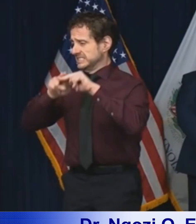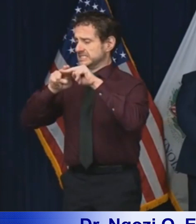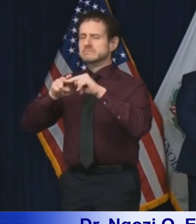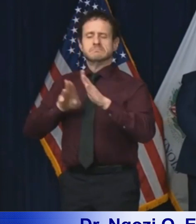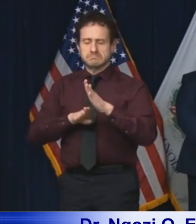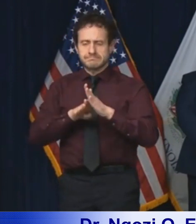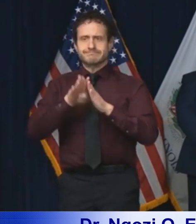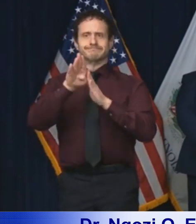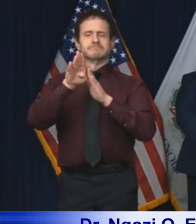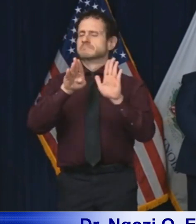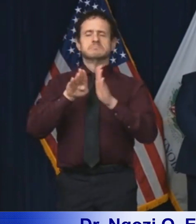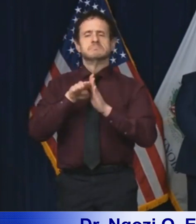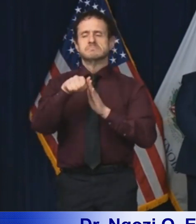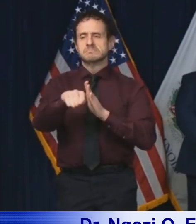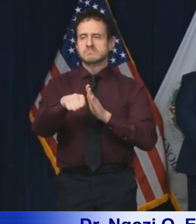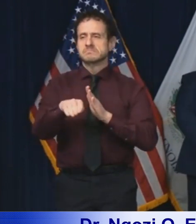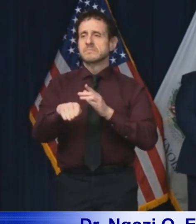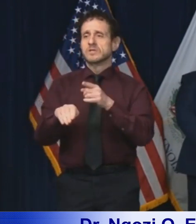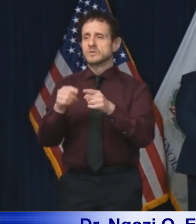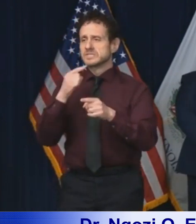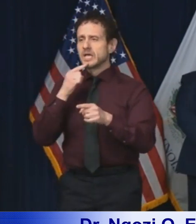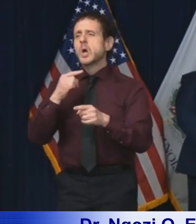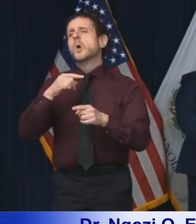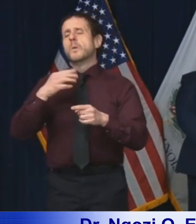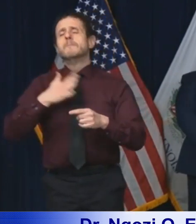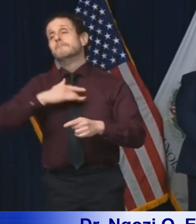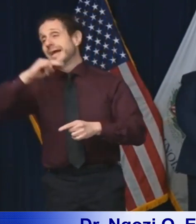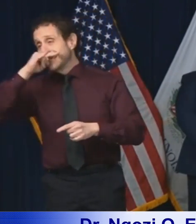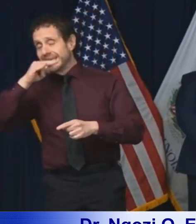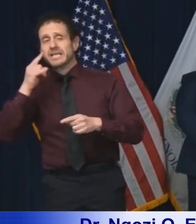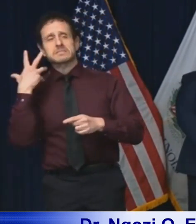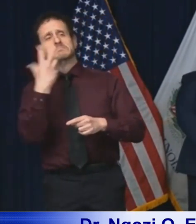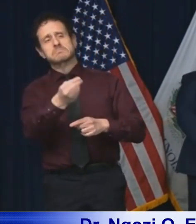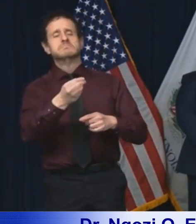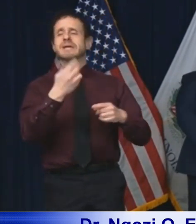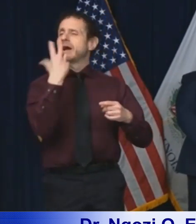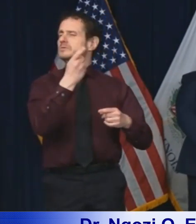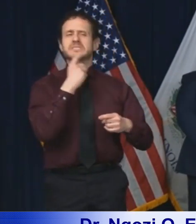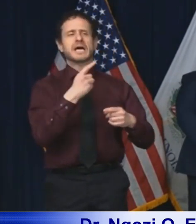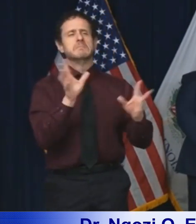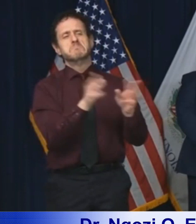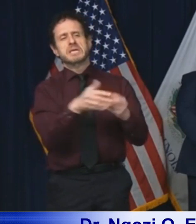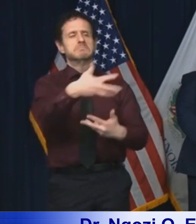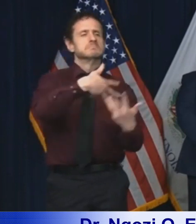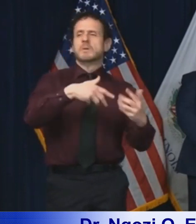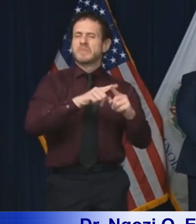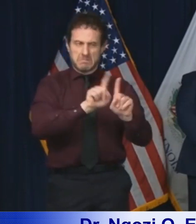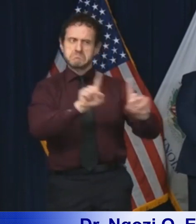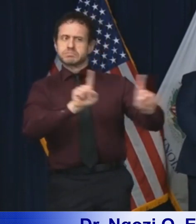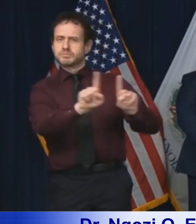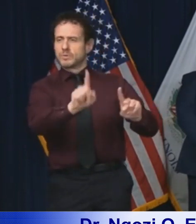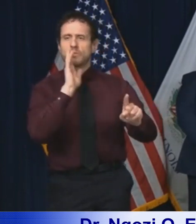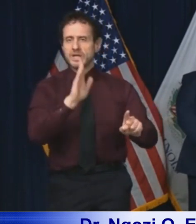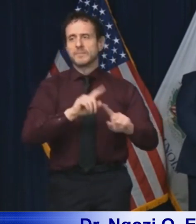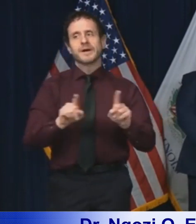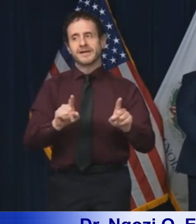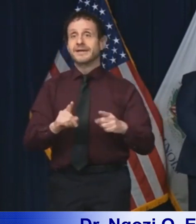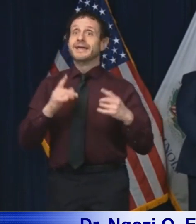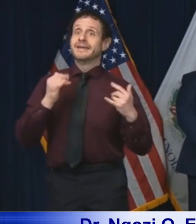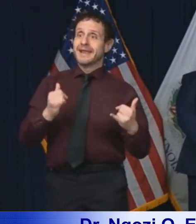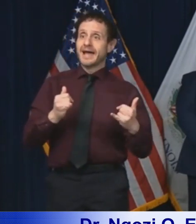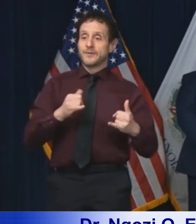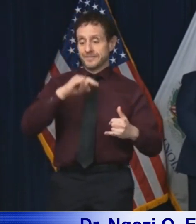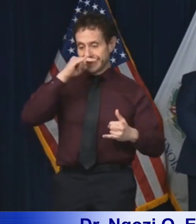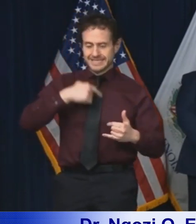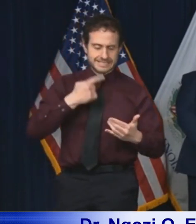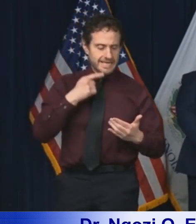planning meetups outside but promising to social distance. We know how quickly that will devolve into someone showing something on their phone and now